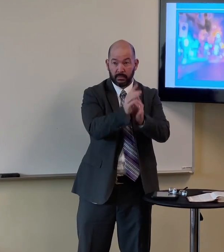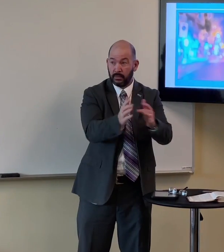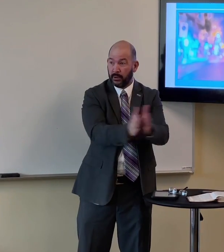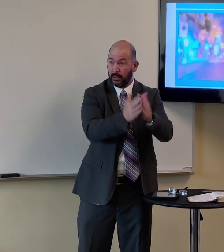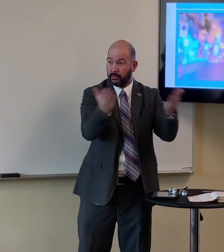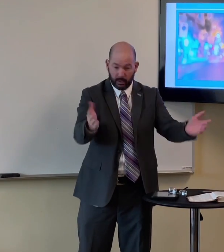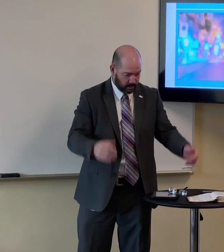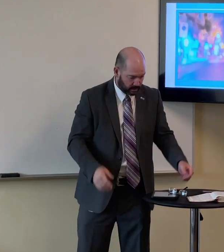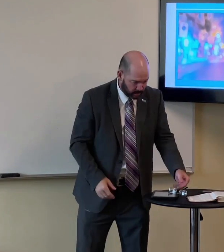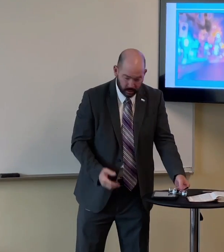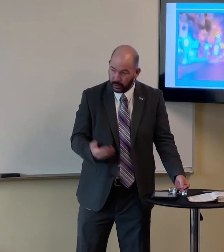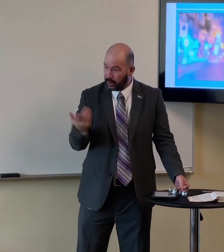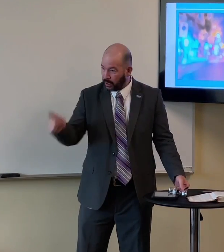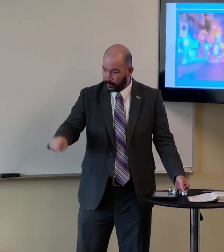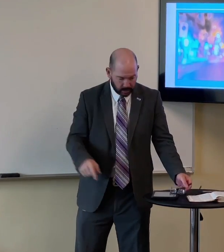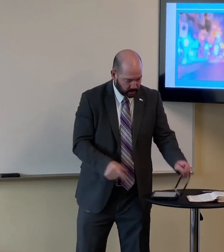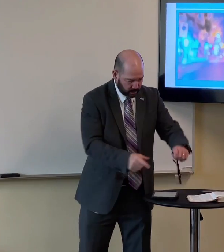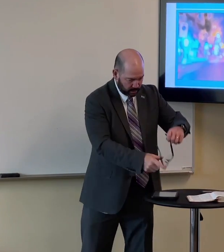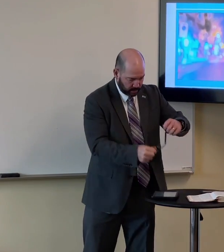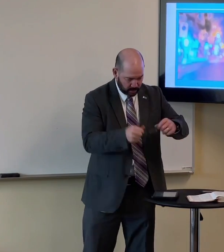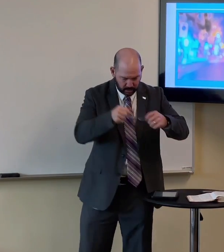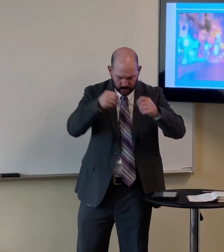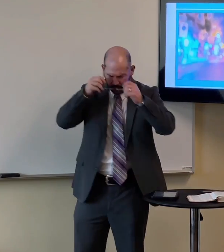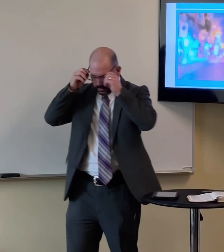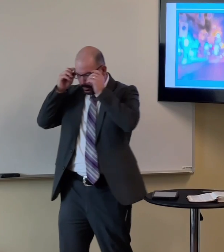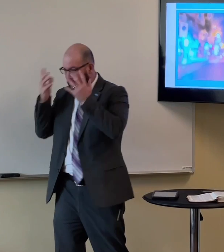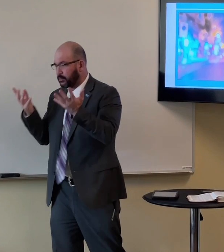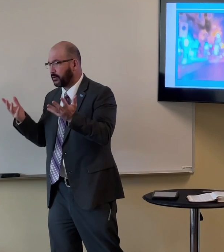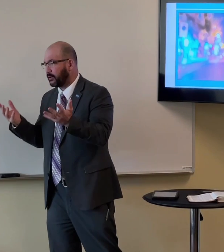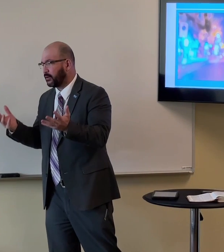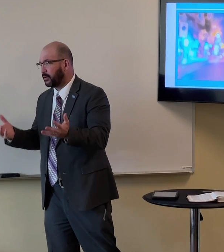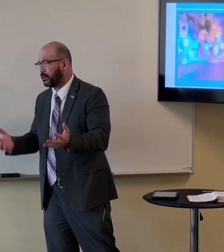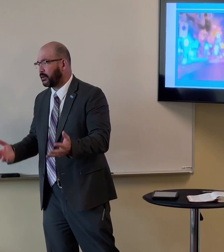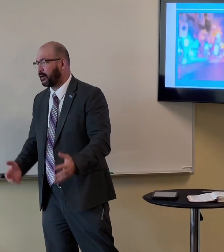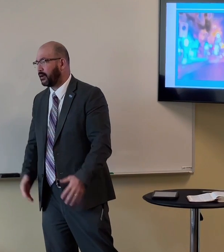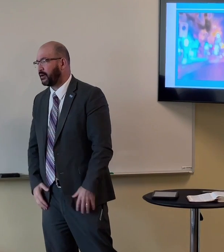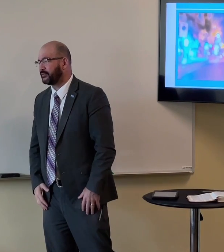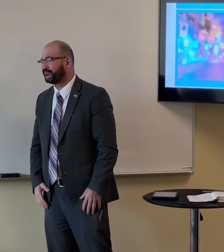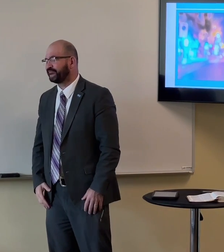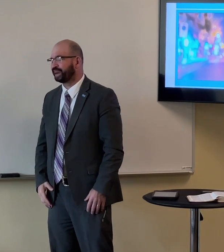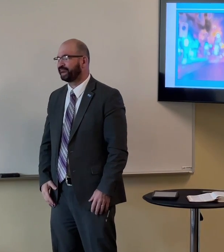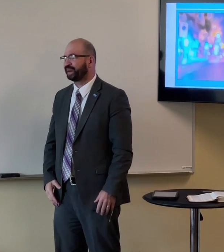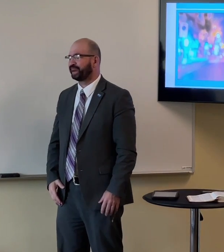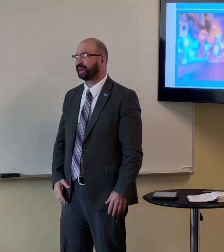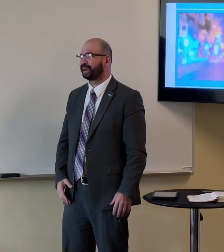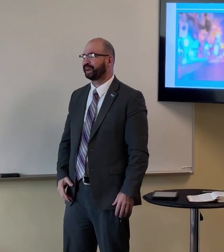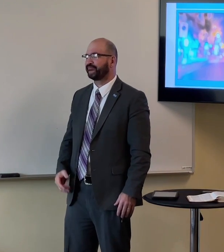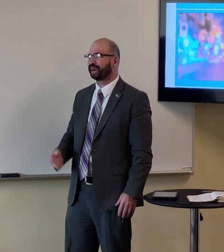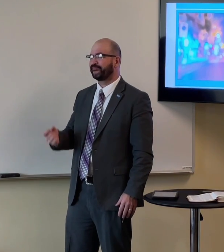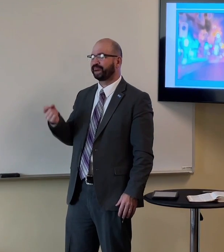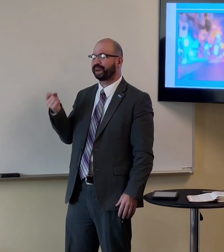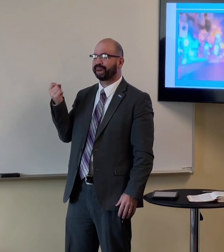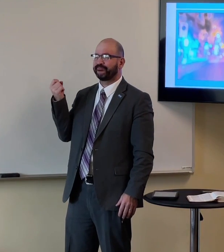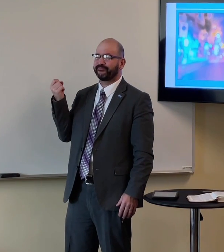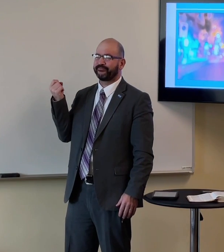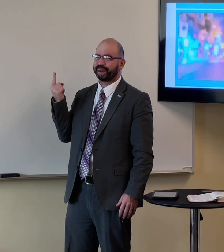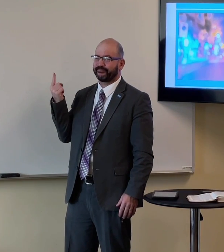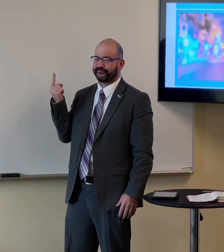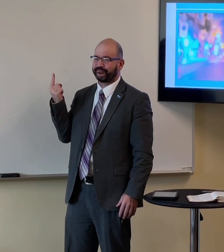believe the Bible, you see something happen and you put your Bible glasses on and you say, hmm,